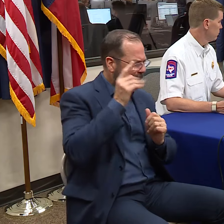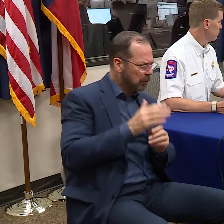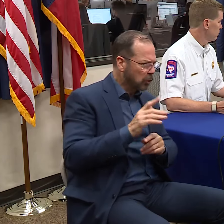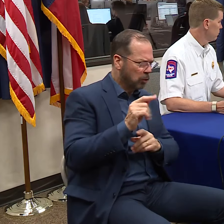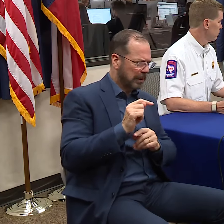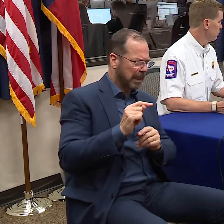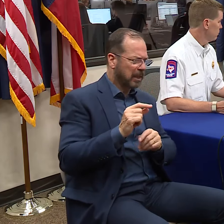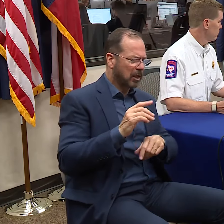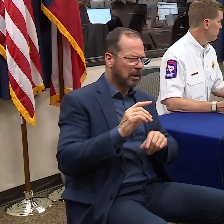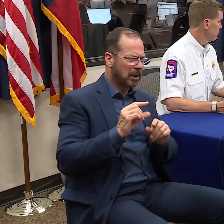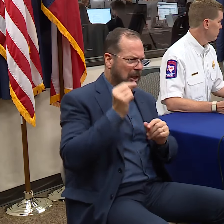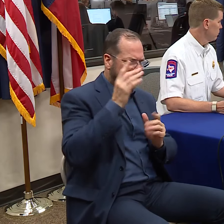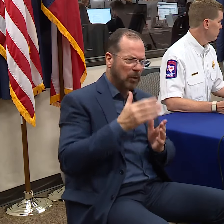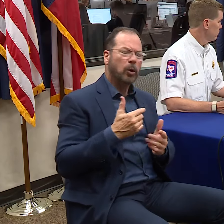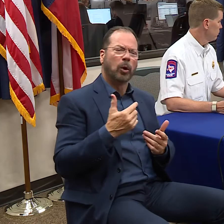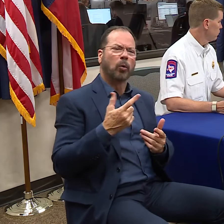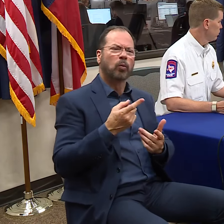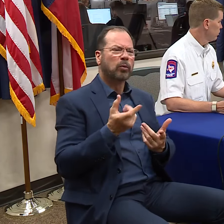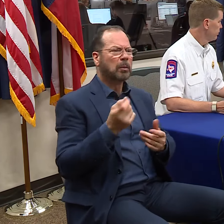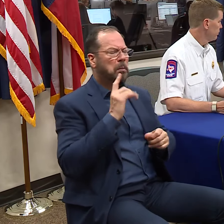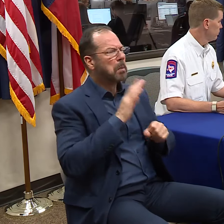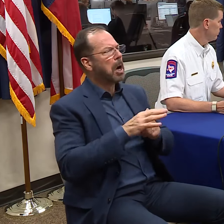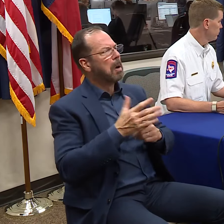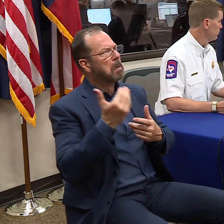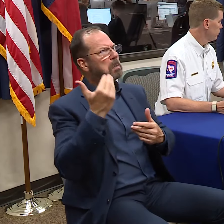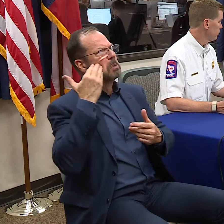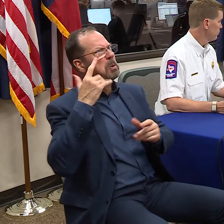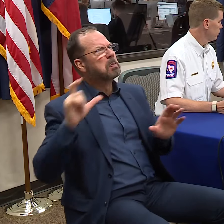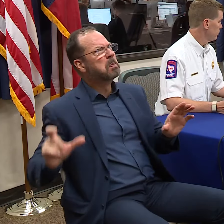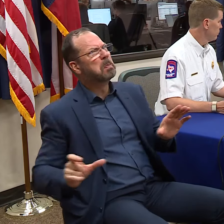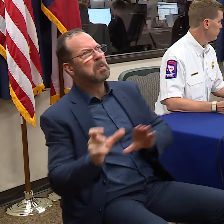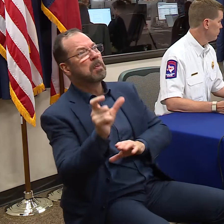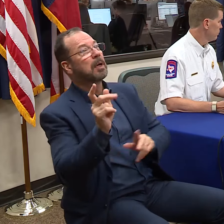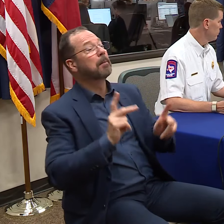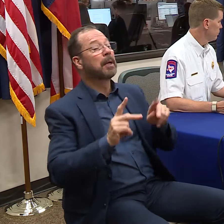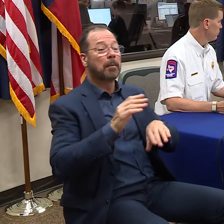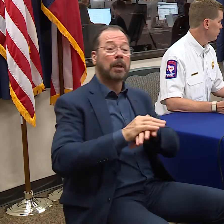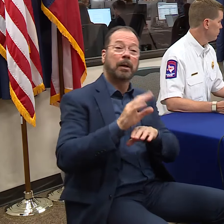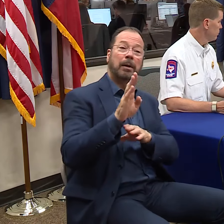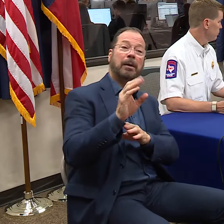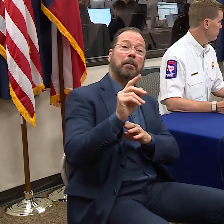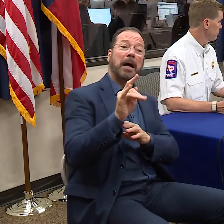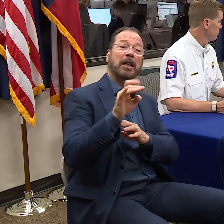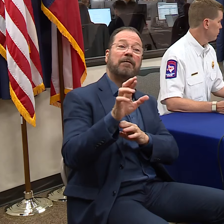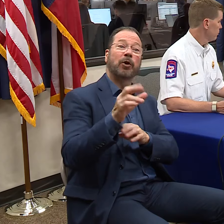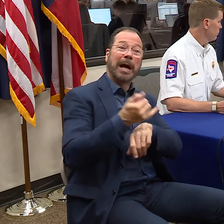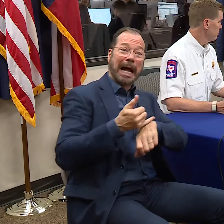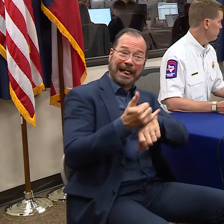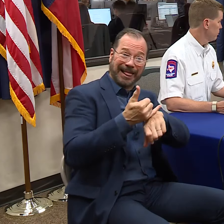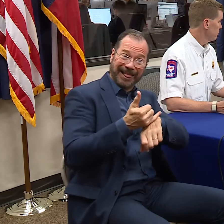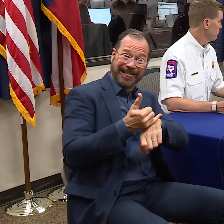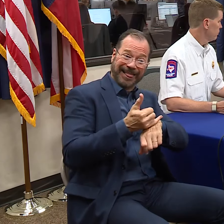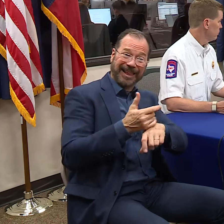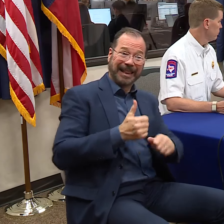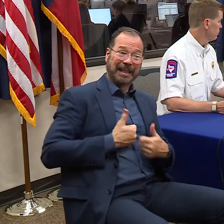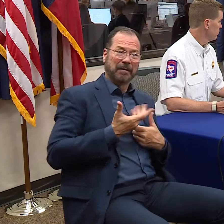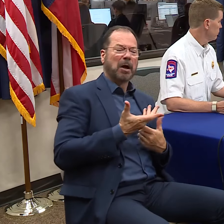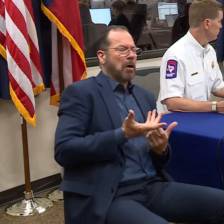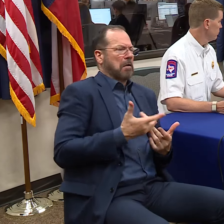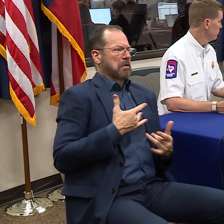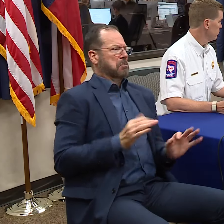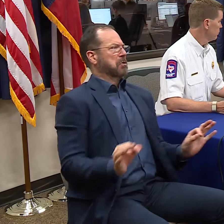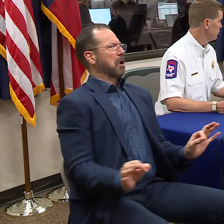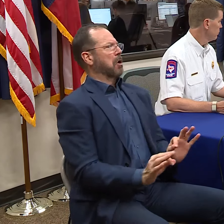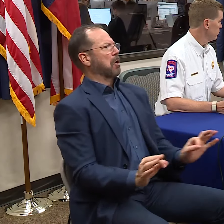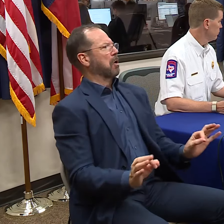lieutenant governor. And we were assured that's where it was going. And people on Bolivar Island at that time felt like they were out of